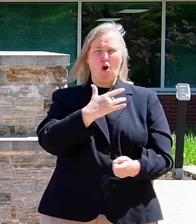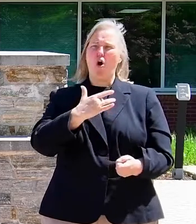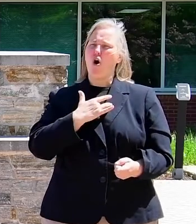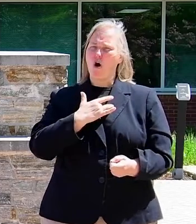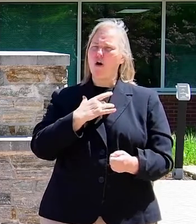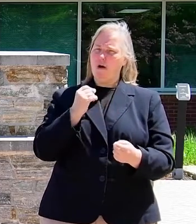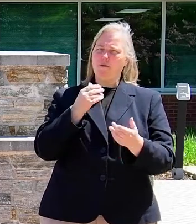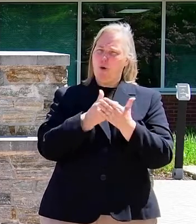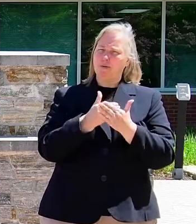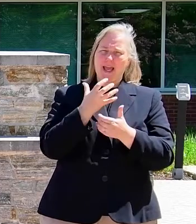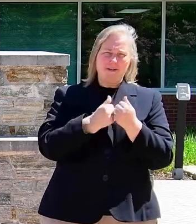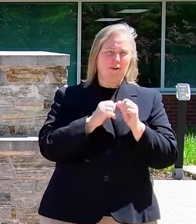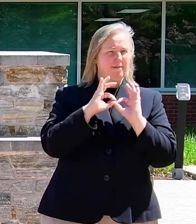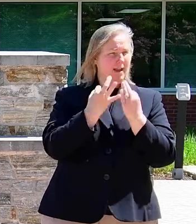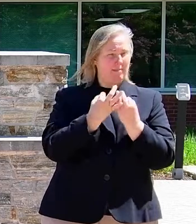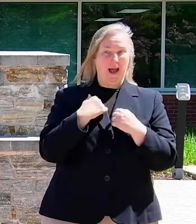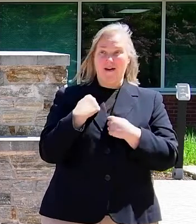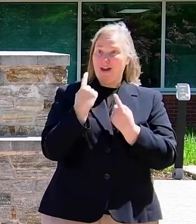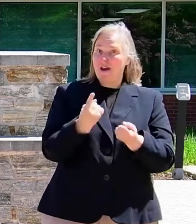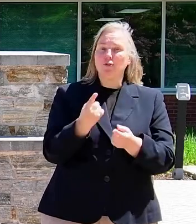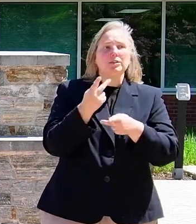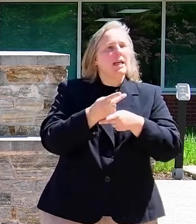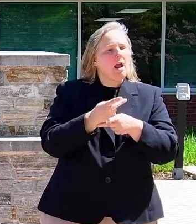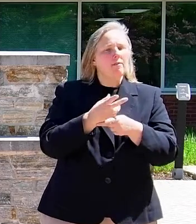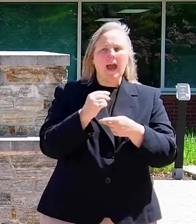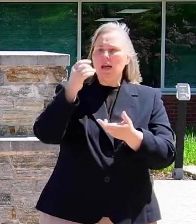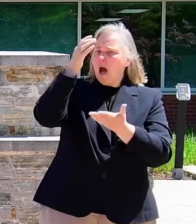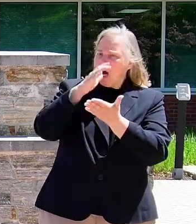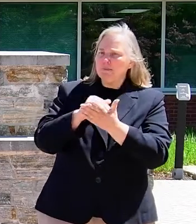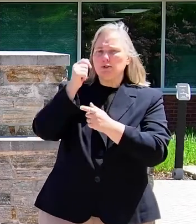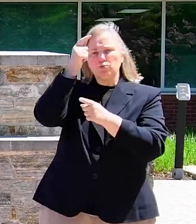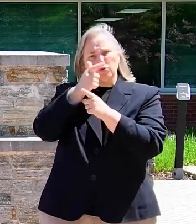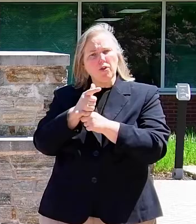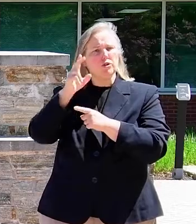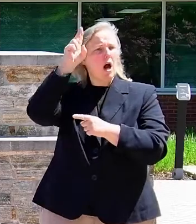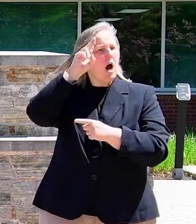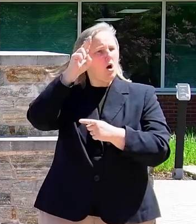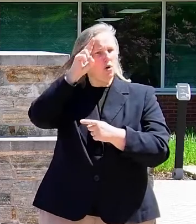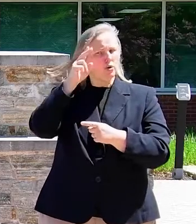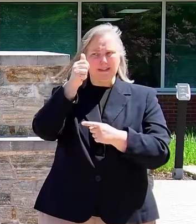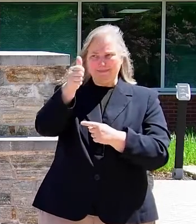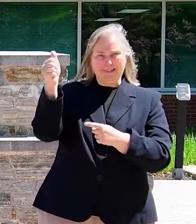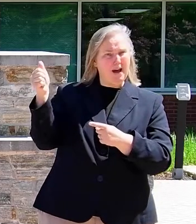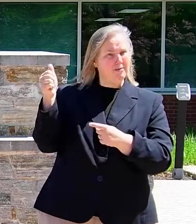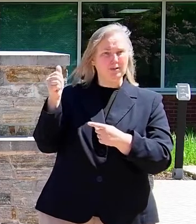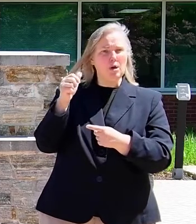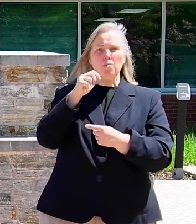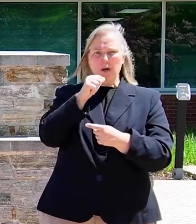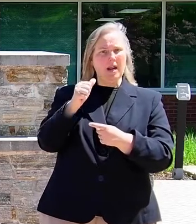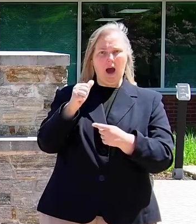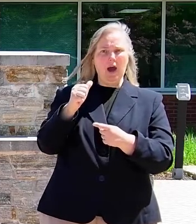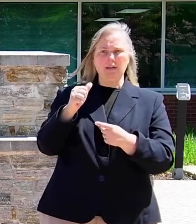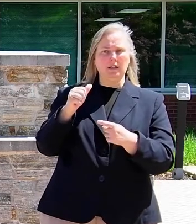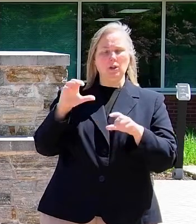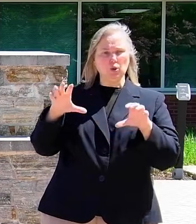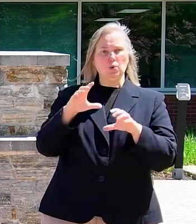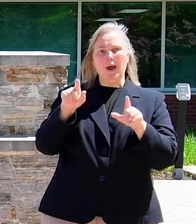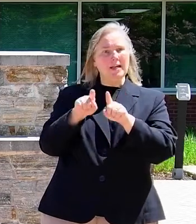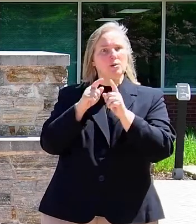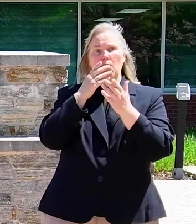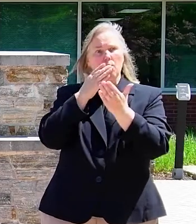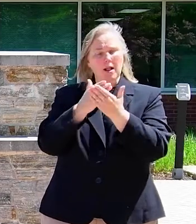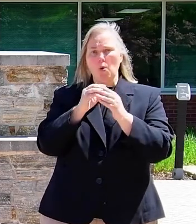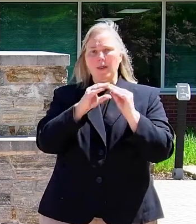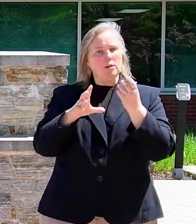every family that I've ever taken care of. And husbands and brothers and uncles would not be so well off without the support